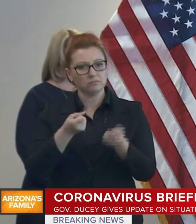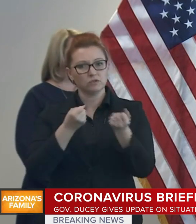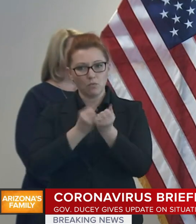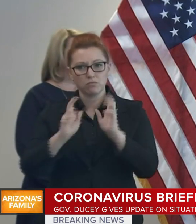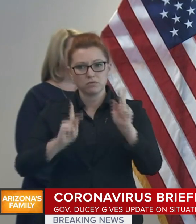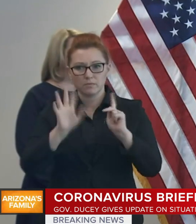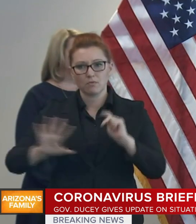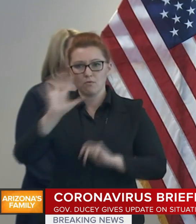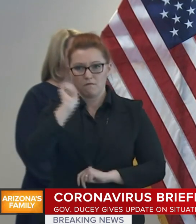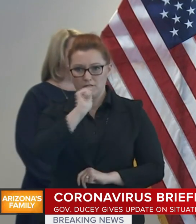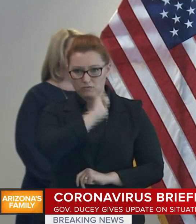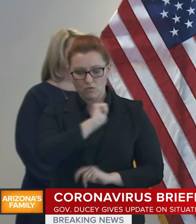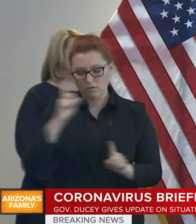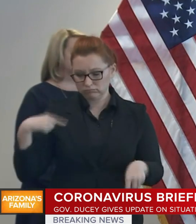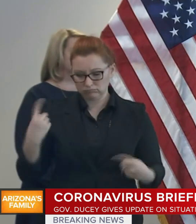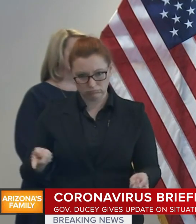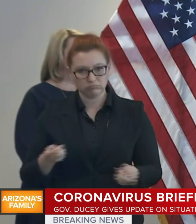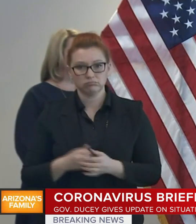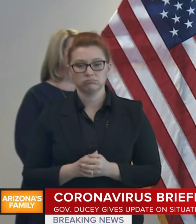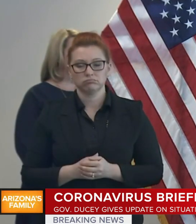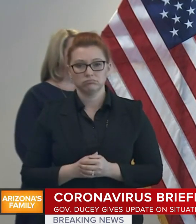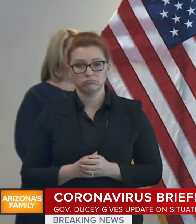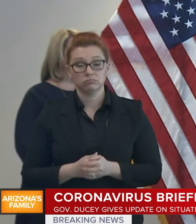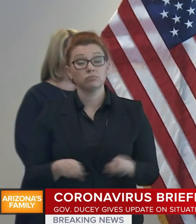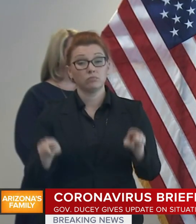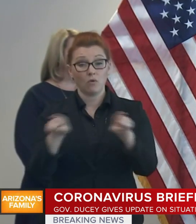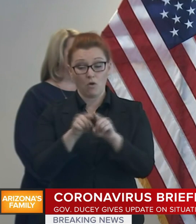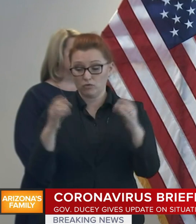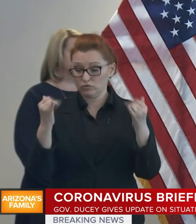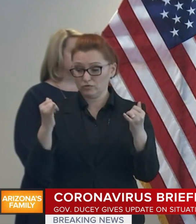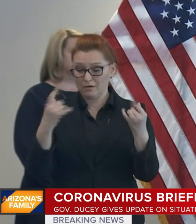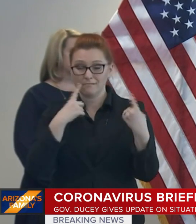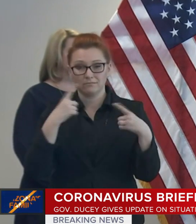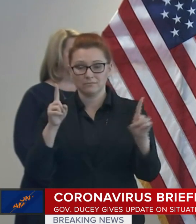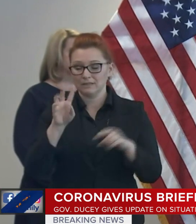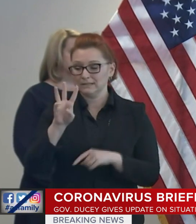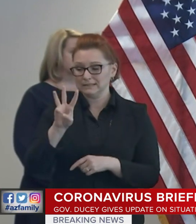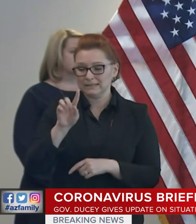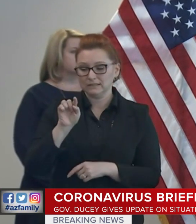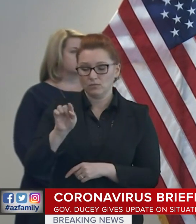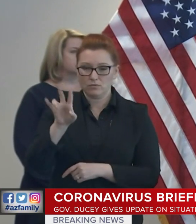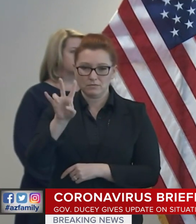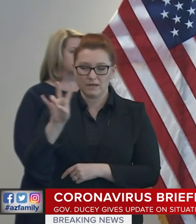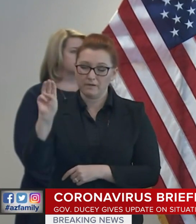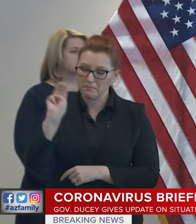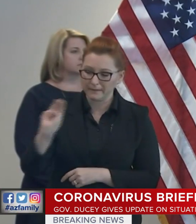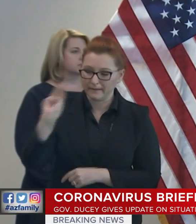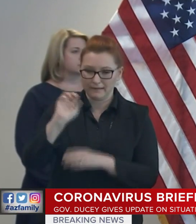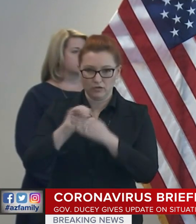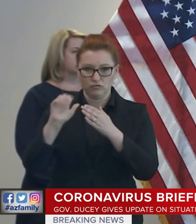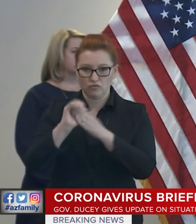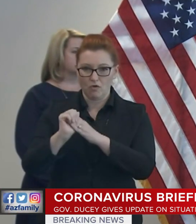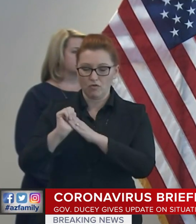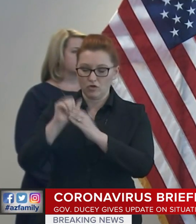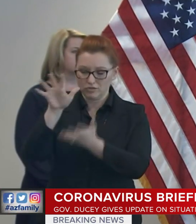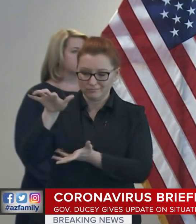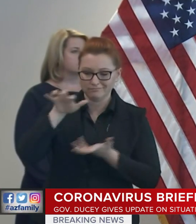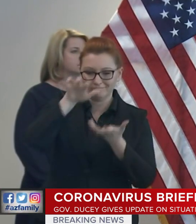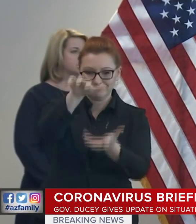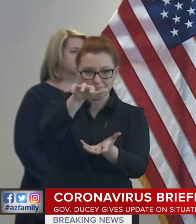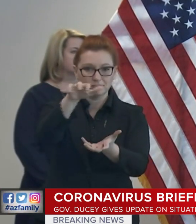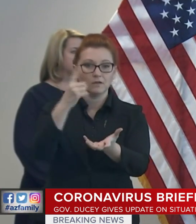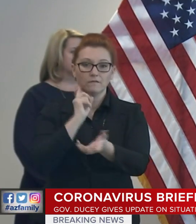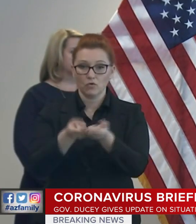this crisis. Also today, we announced the $6.7 million in funding to